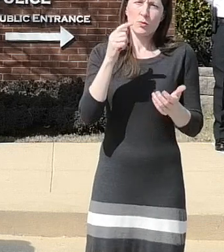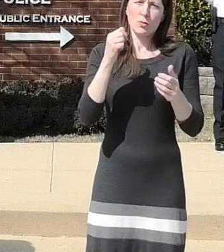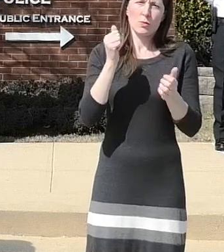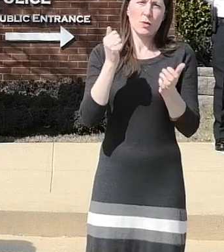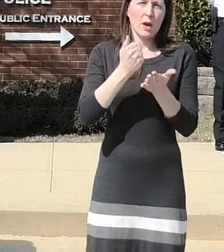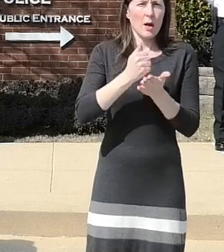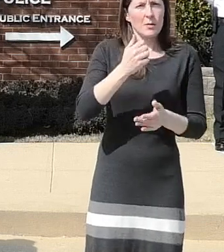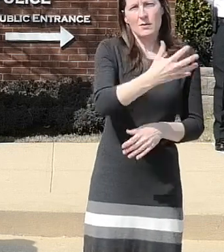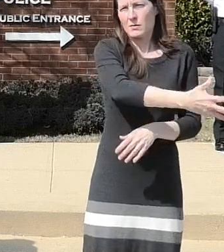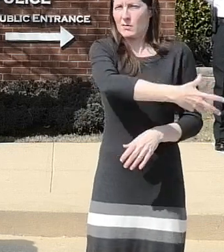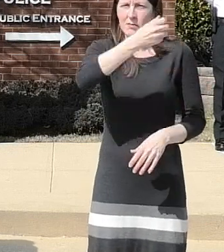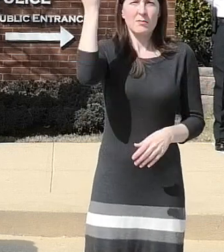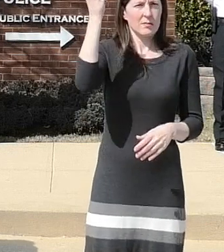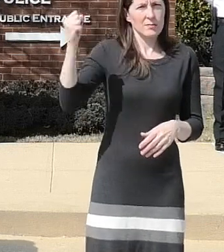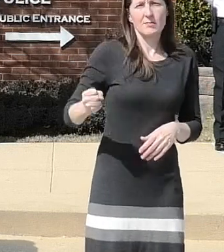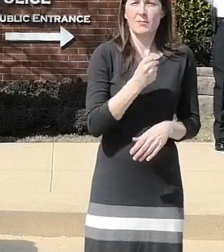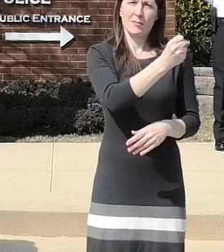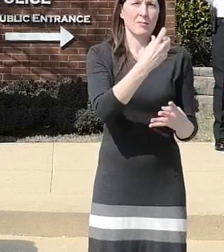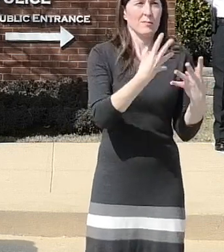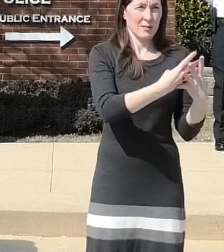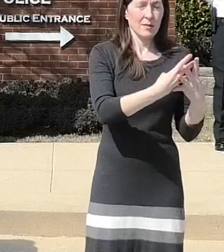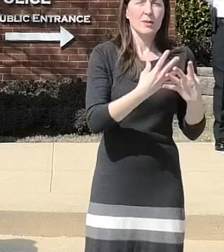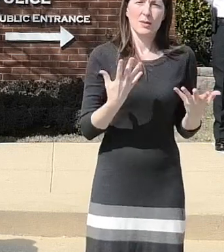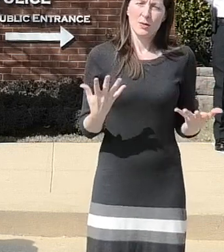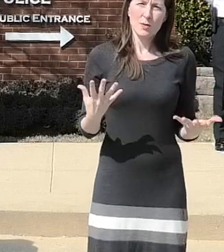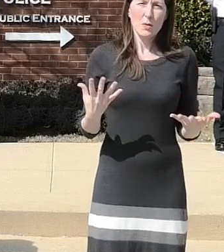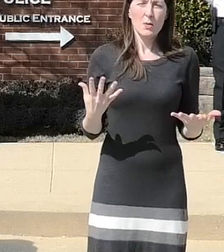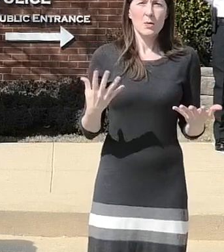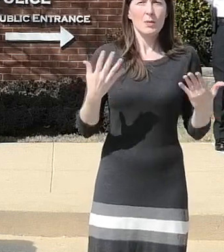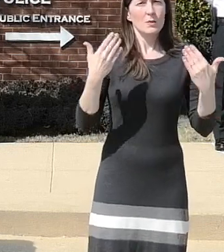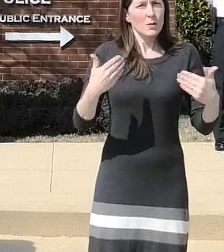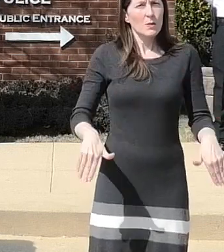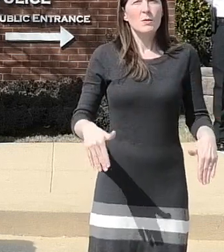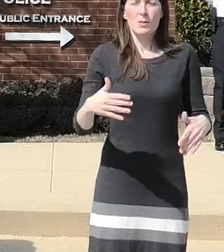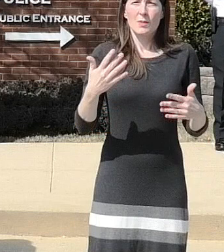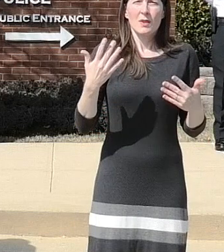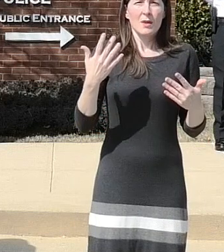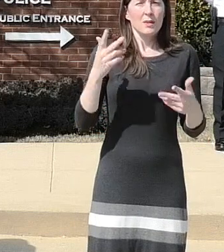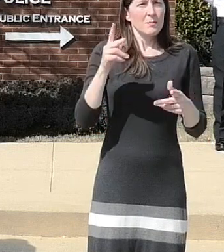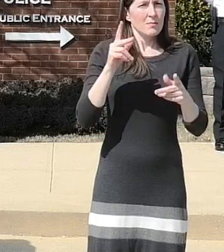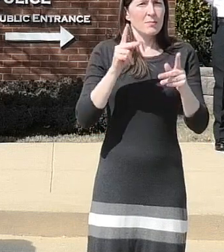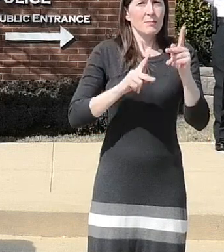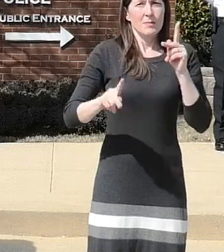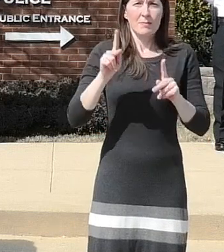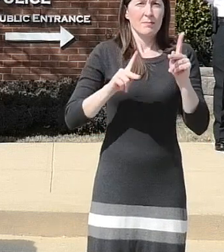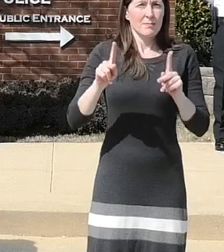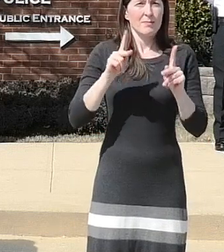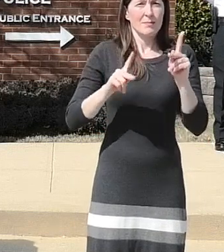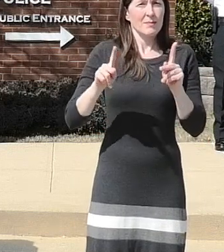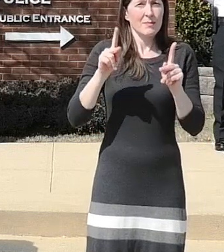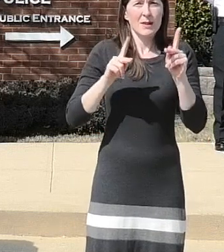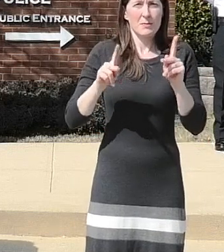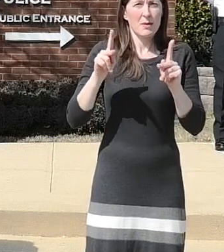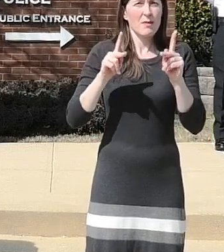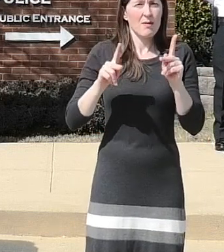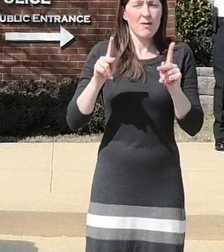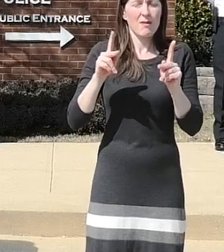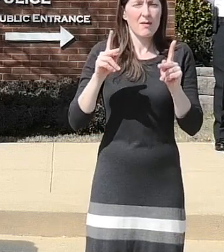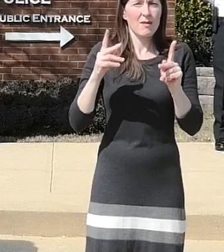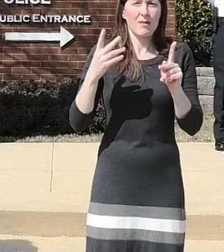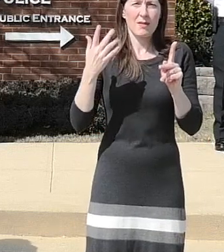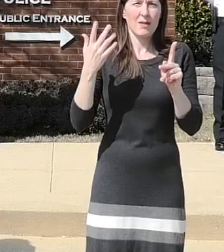reported combined with the previous position of such high public trust that was held by the suspect is disturbing